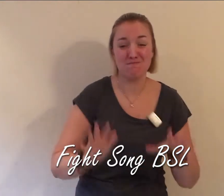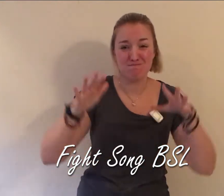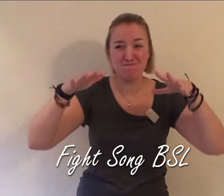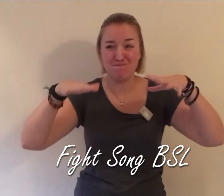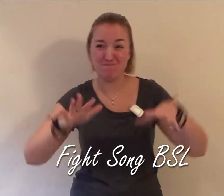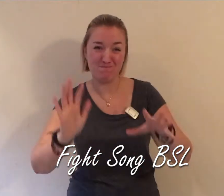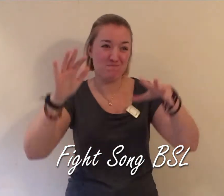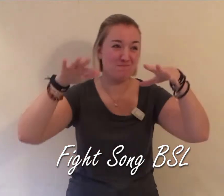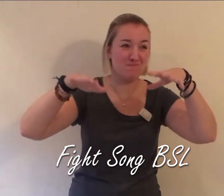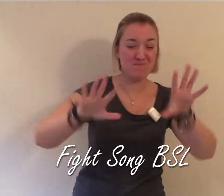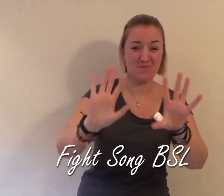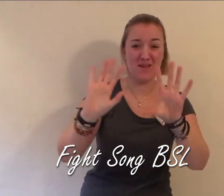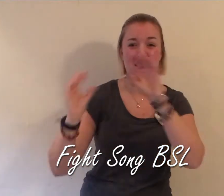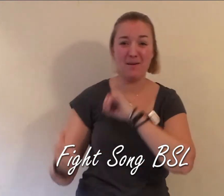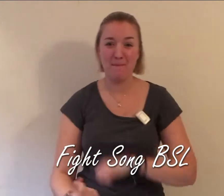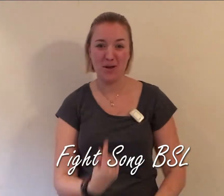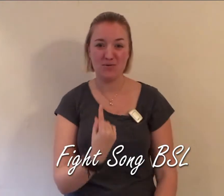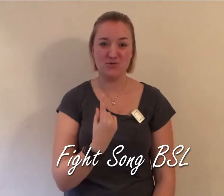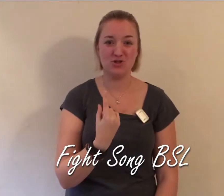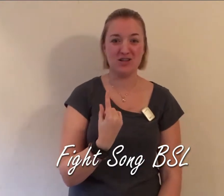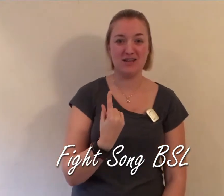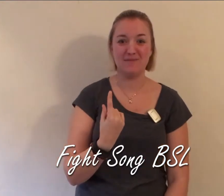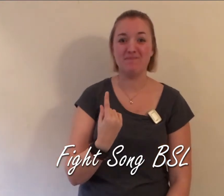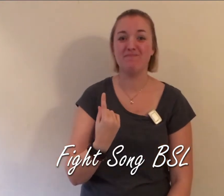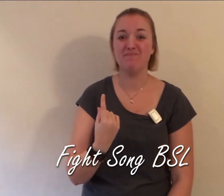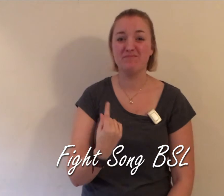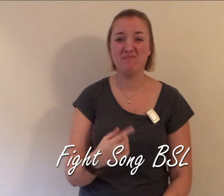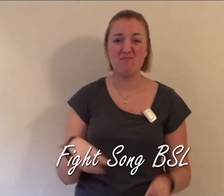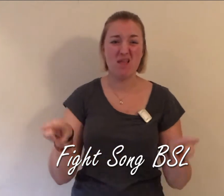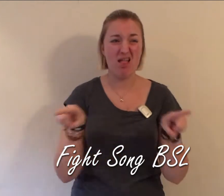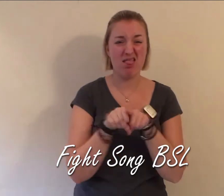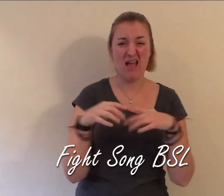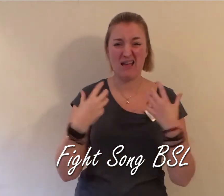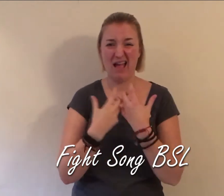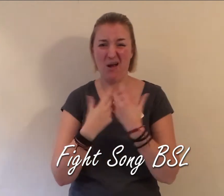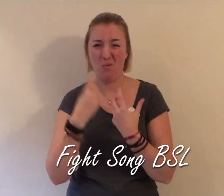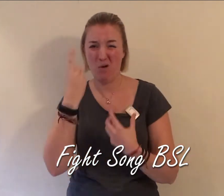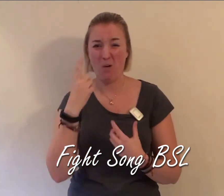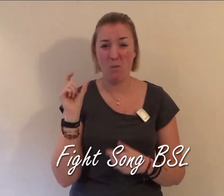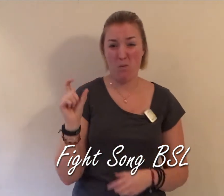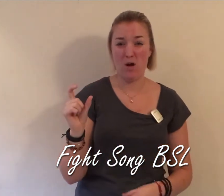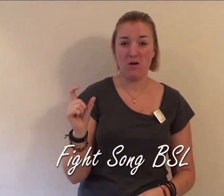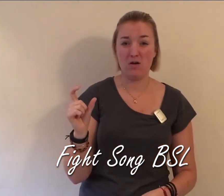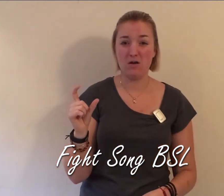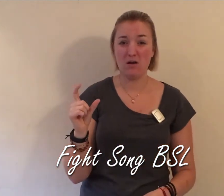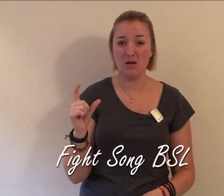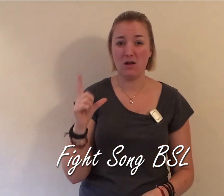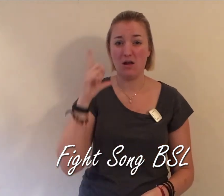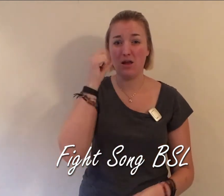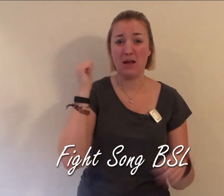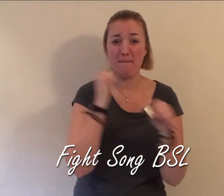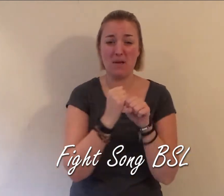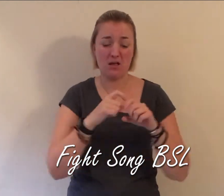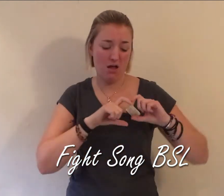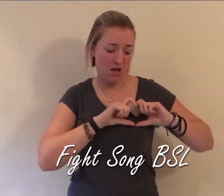into motion Like how a single one can make a heart